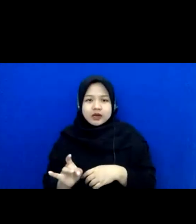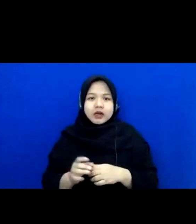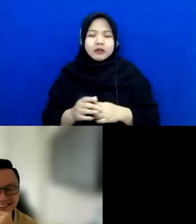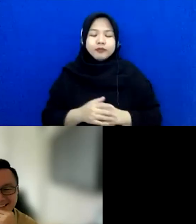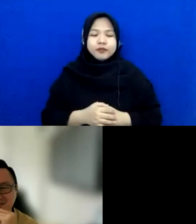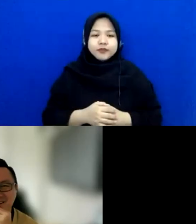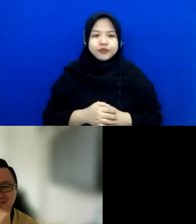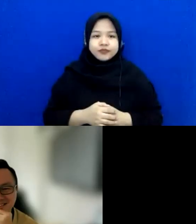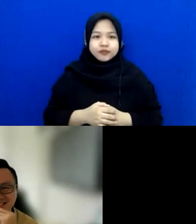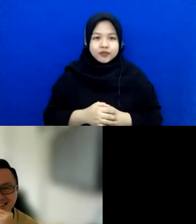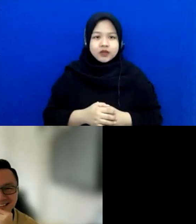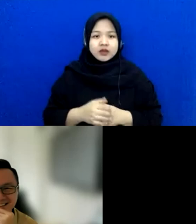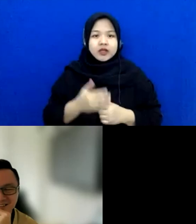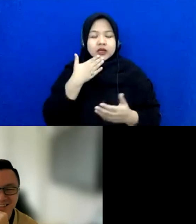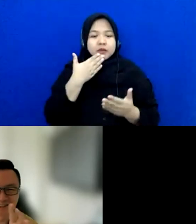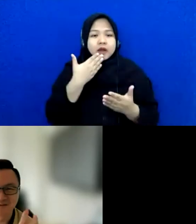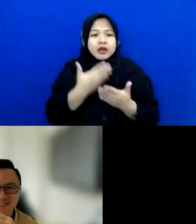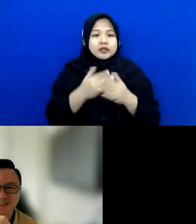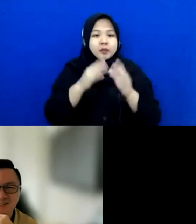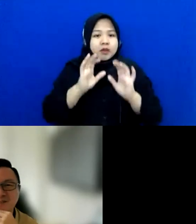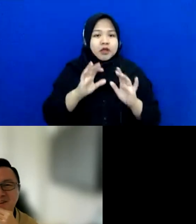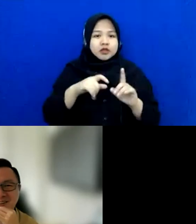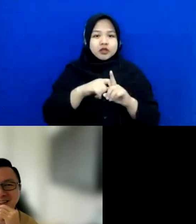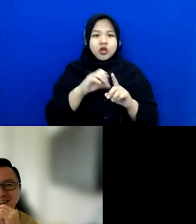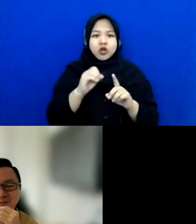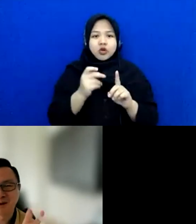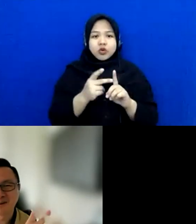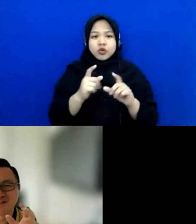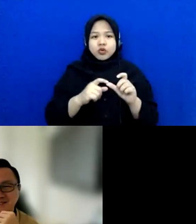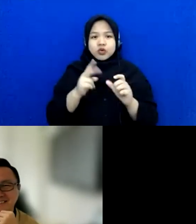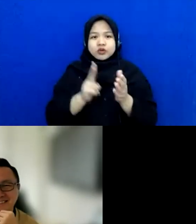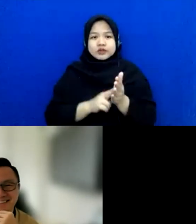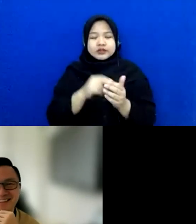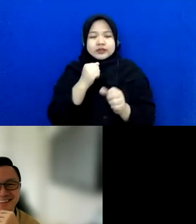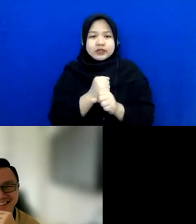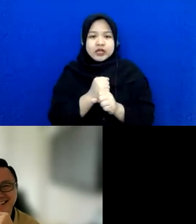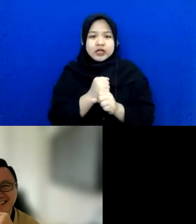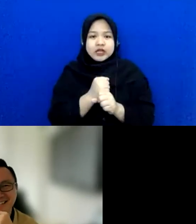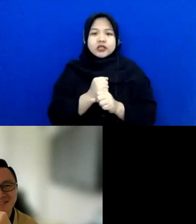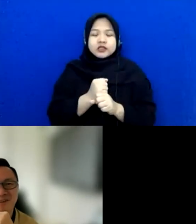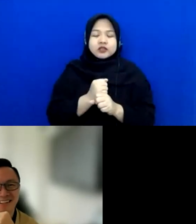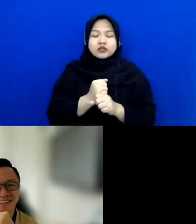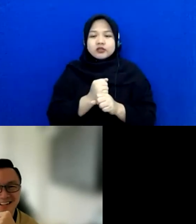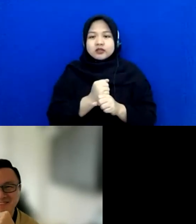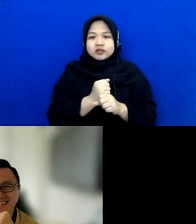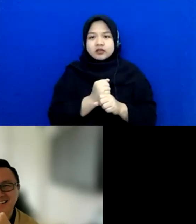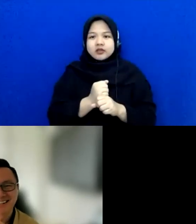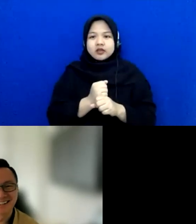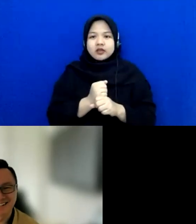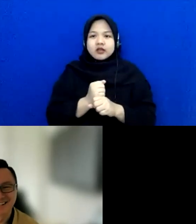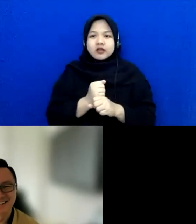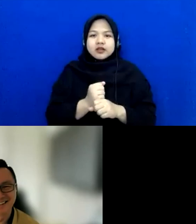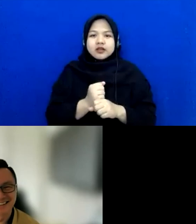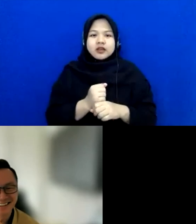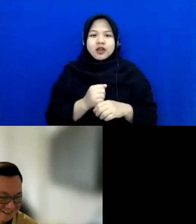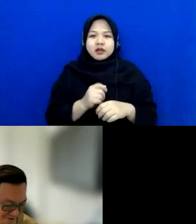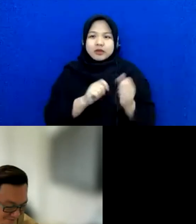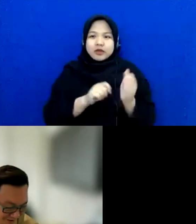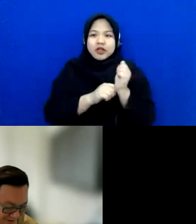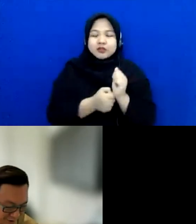singtun uh very interesting uh we shall not dwell on the mobile phones uh at this point in time uh